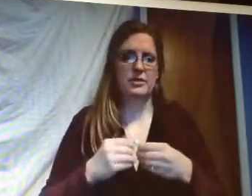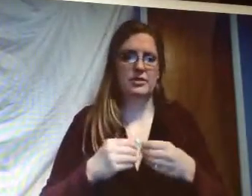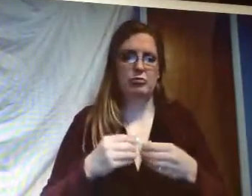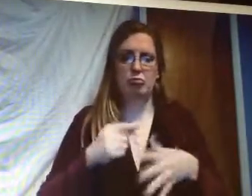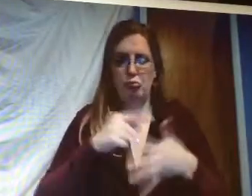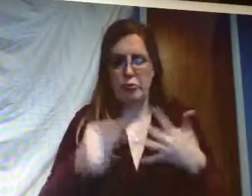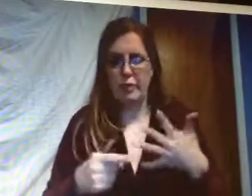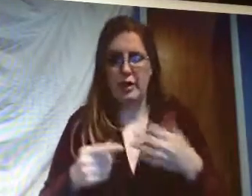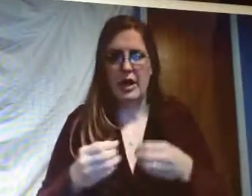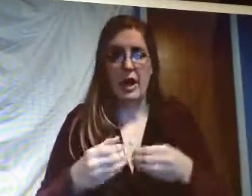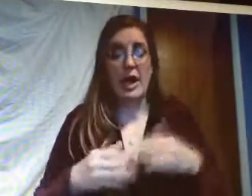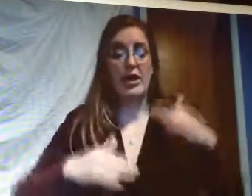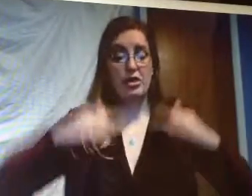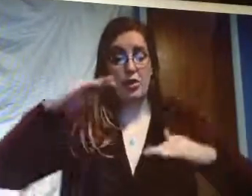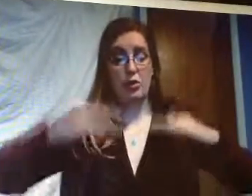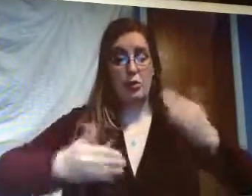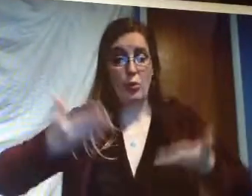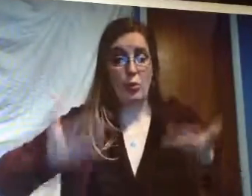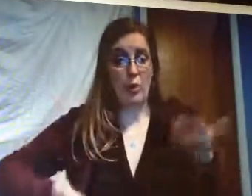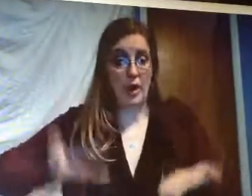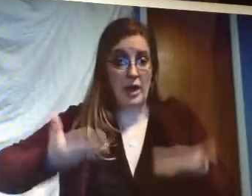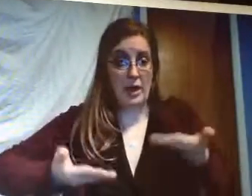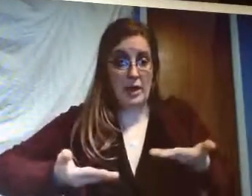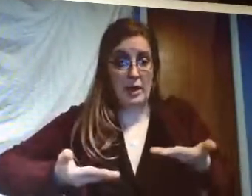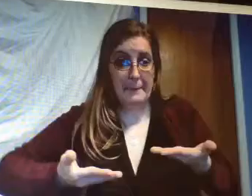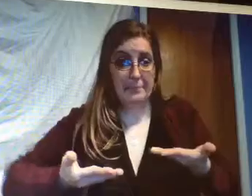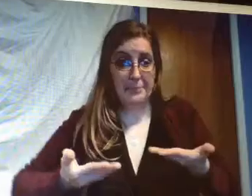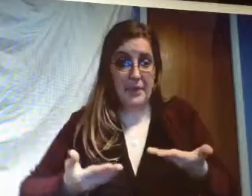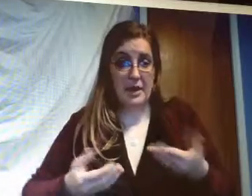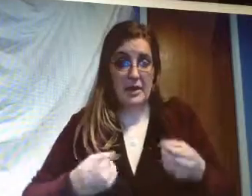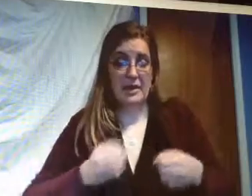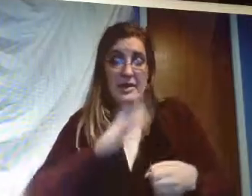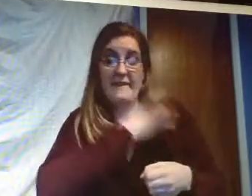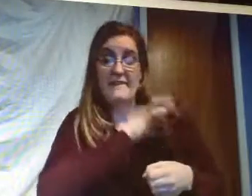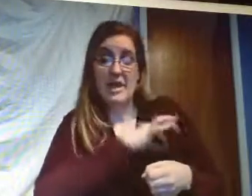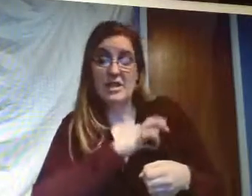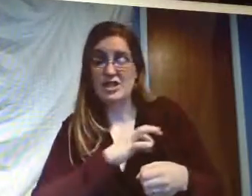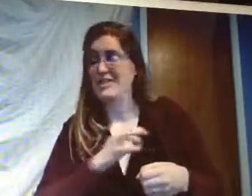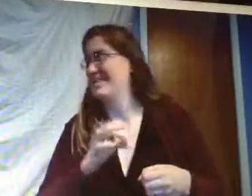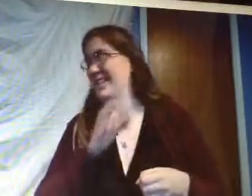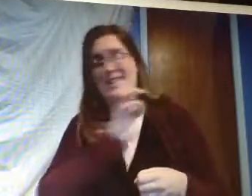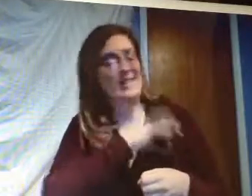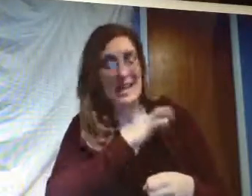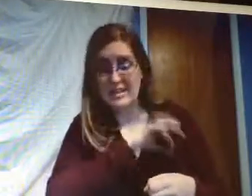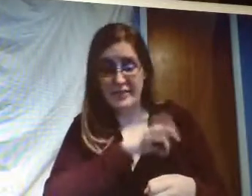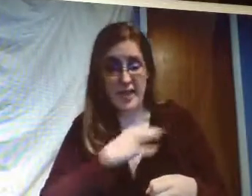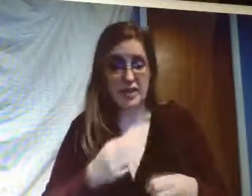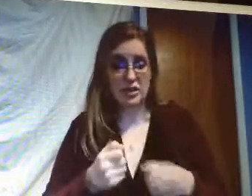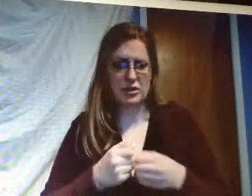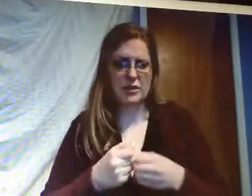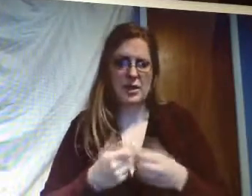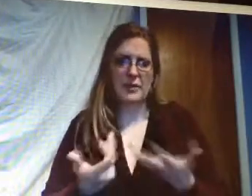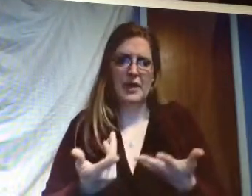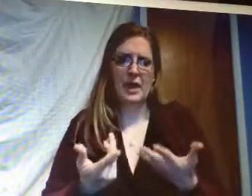like shops or a variety of places and they'll weigh it out and look at the bandages and the disadvantages